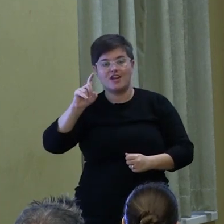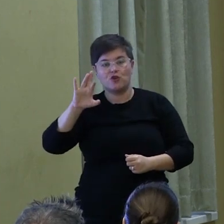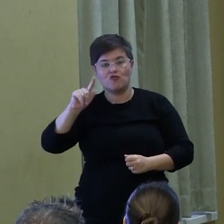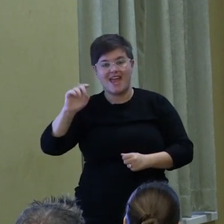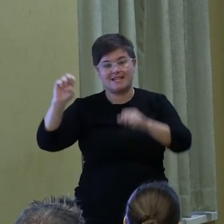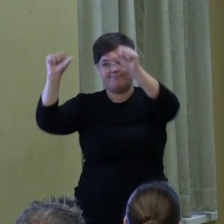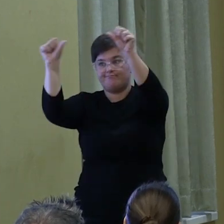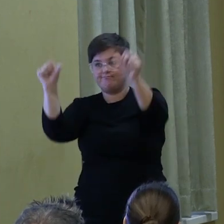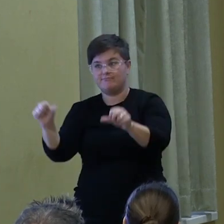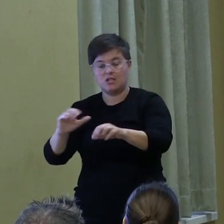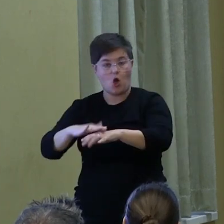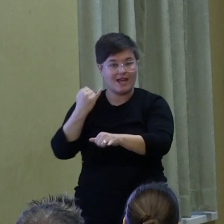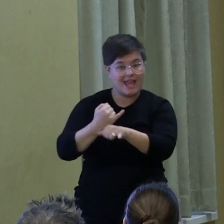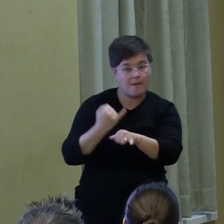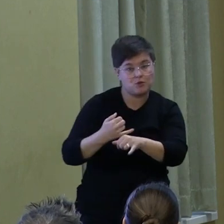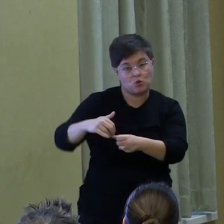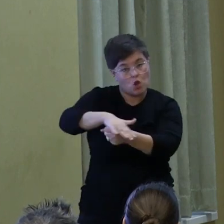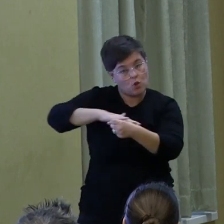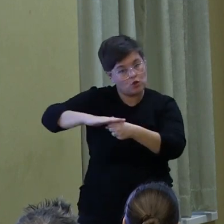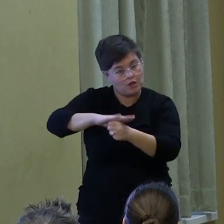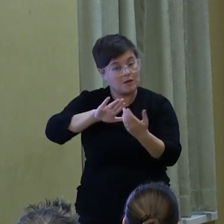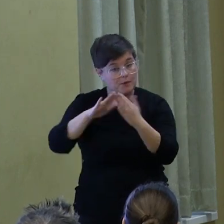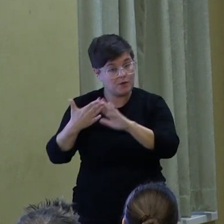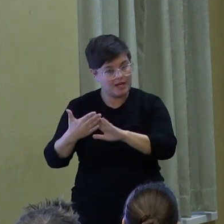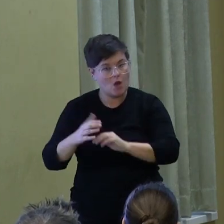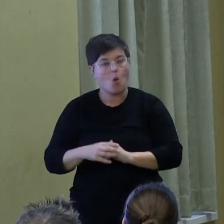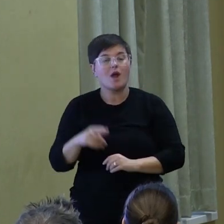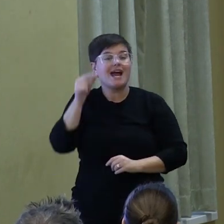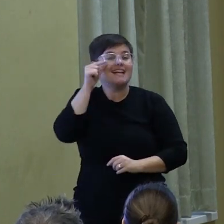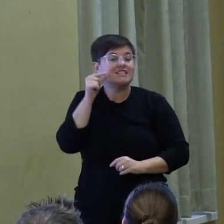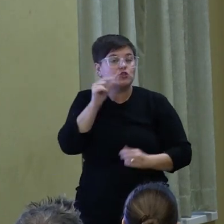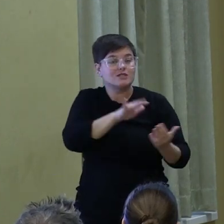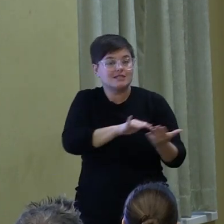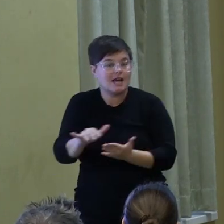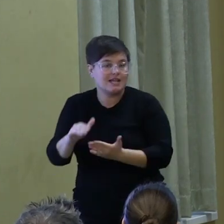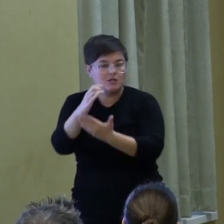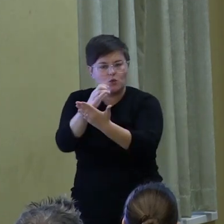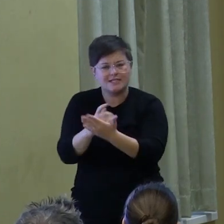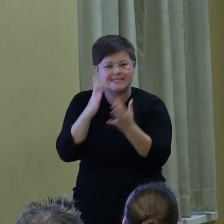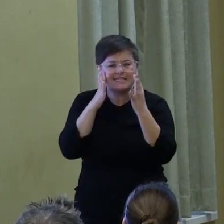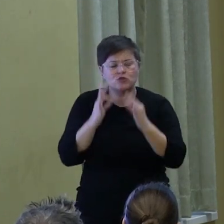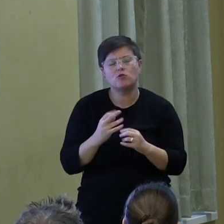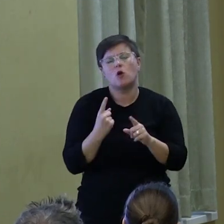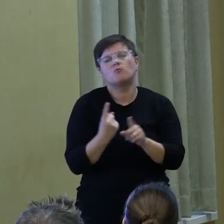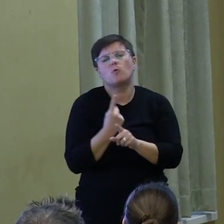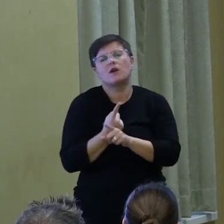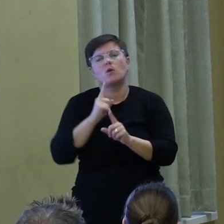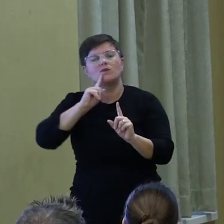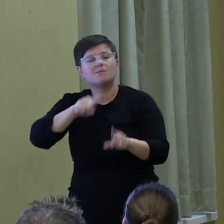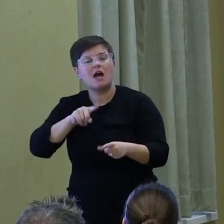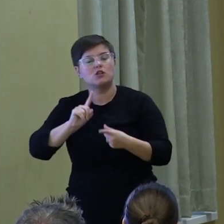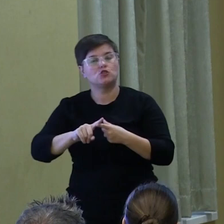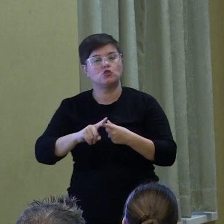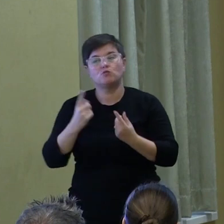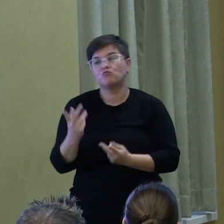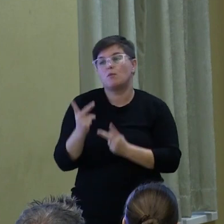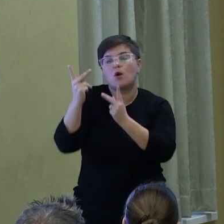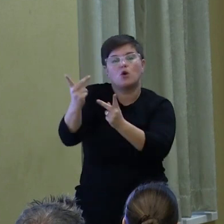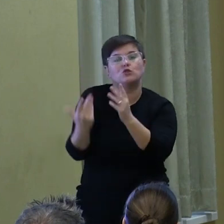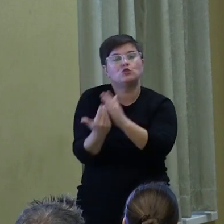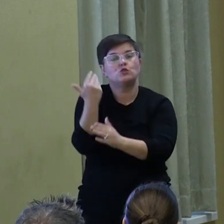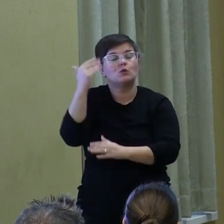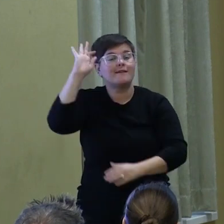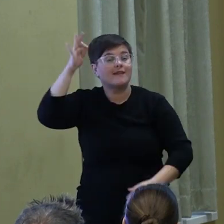campus or in our local community. Or a gender studies course trying to determine an appropriate response to propose new